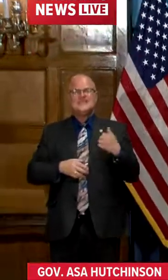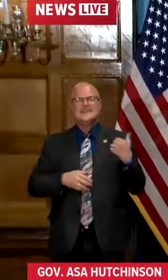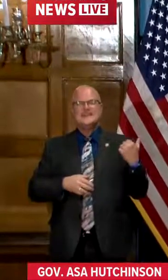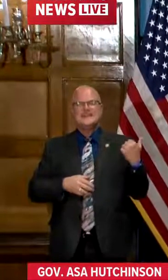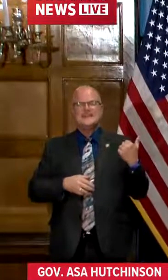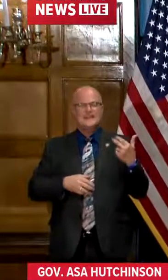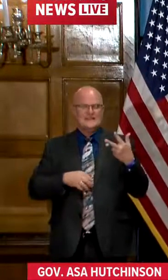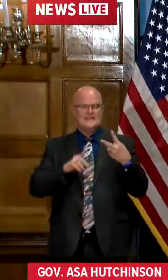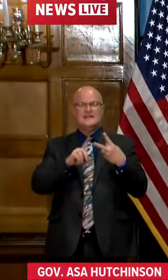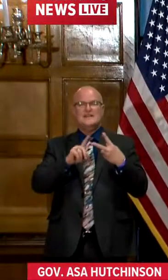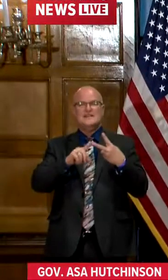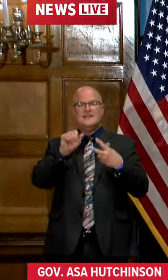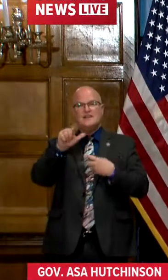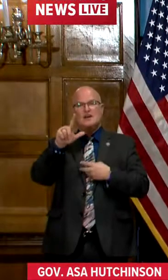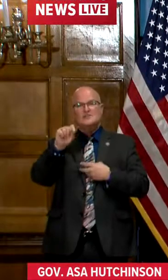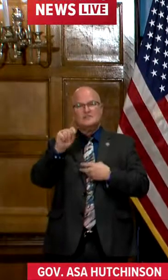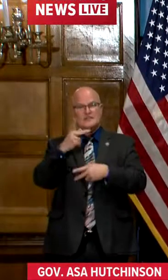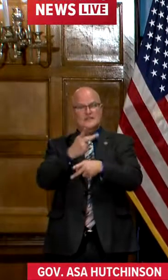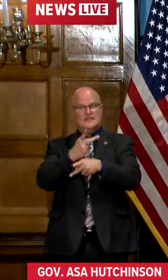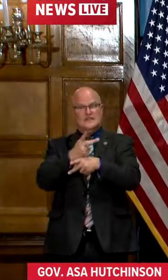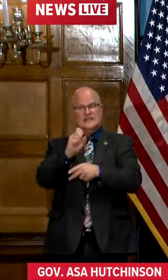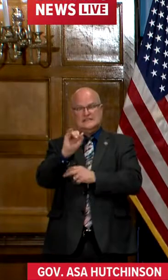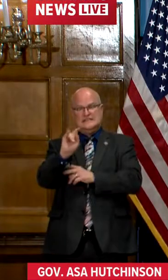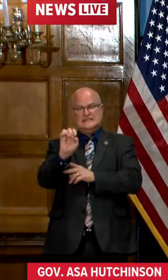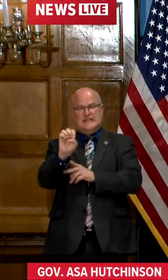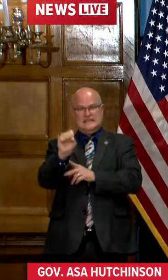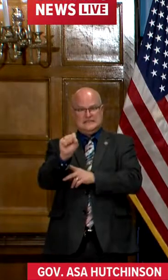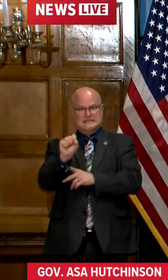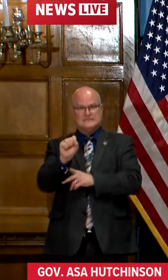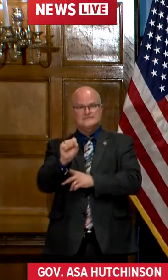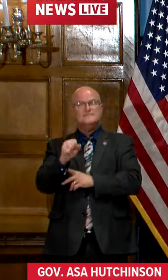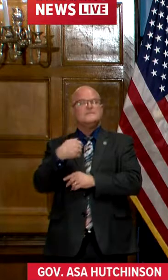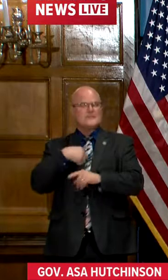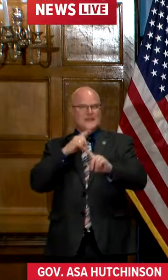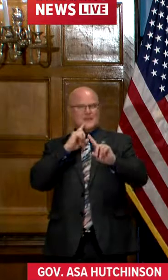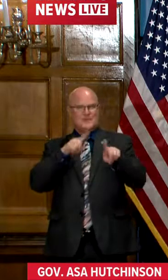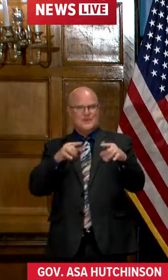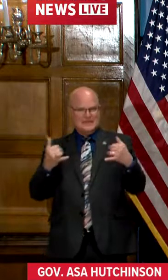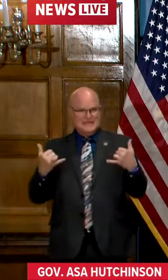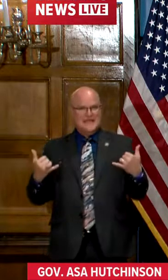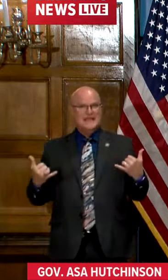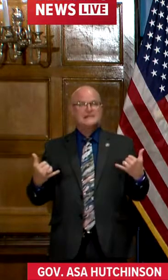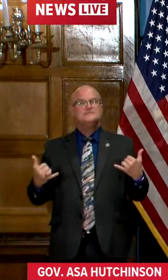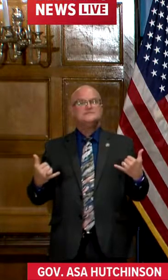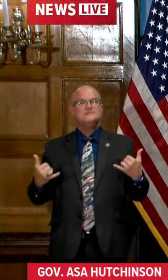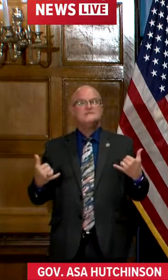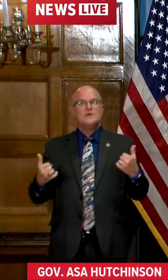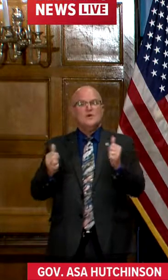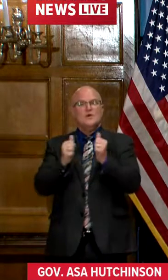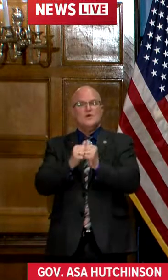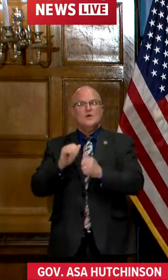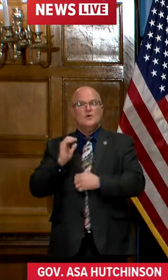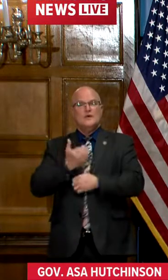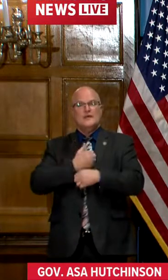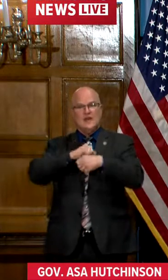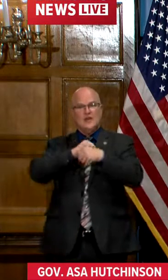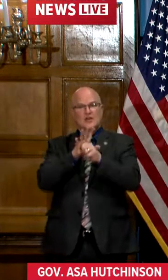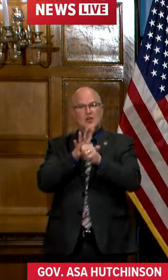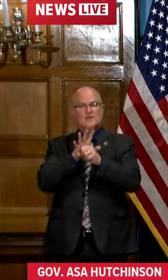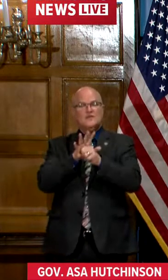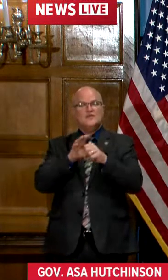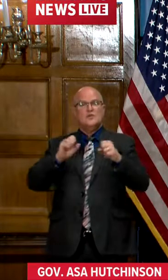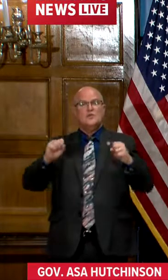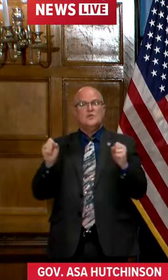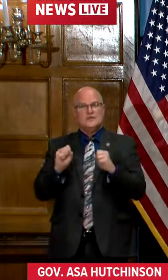On the alternative care sites, I had a report on that today with our COVID Winter